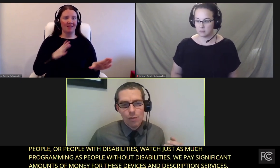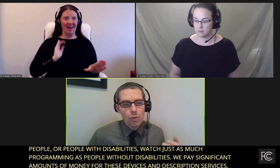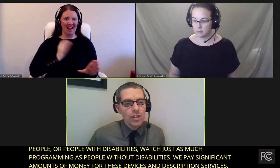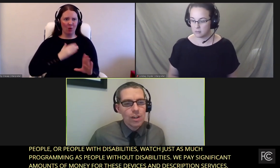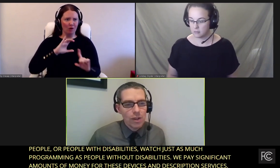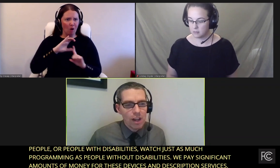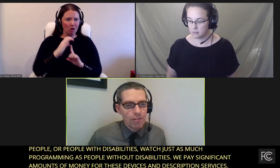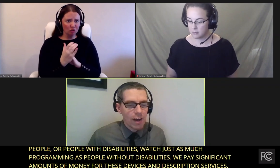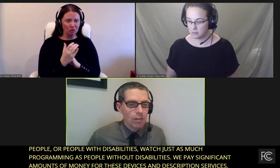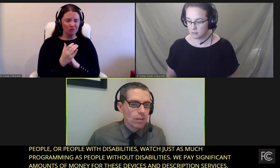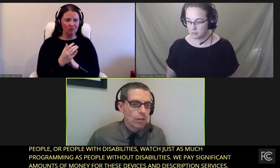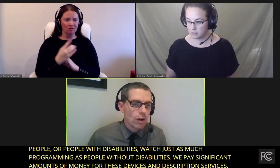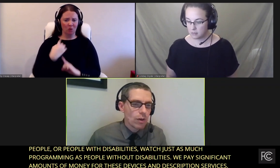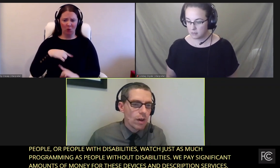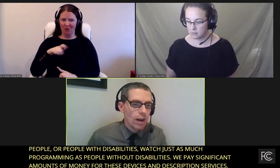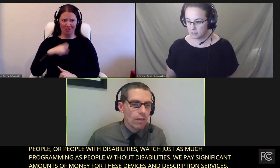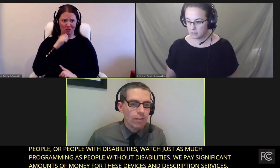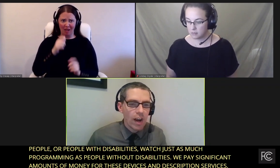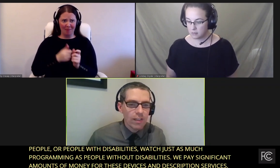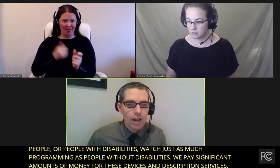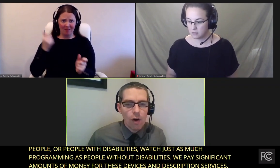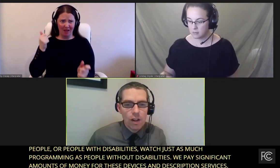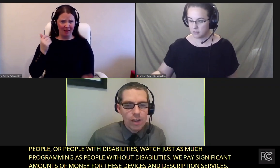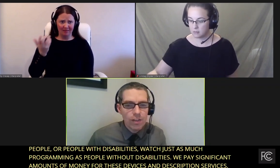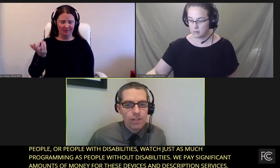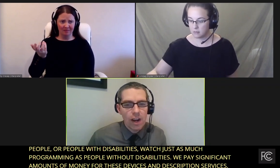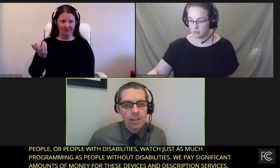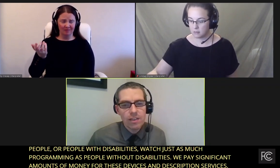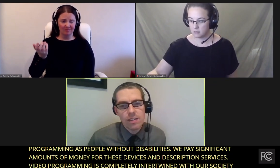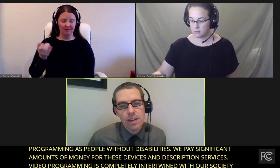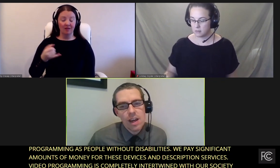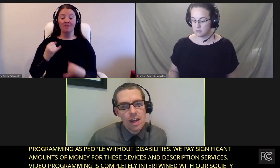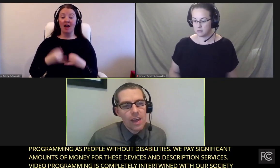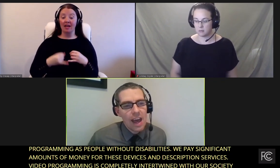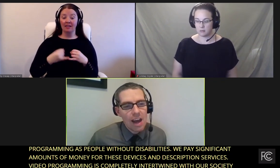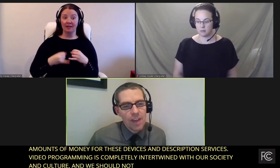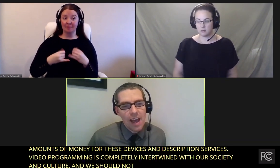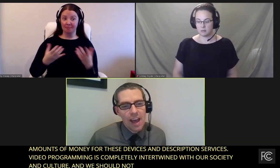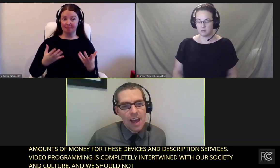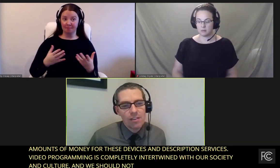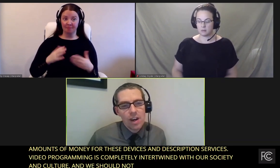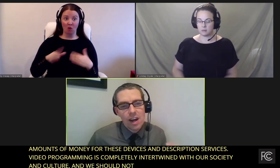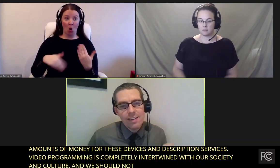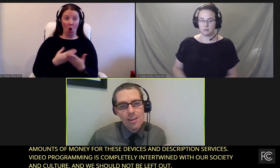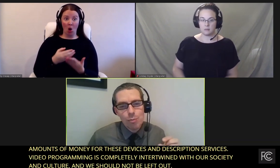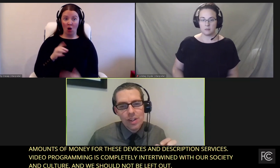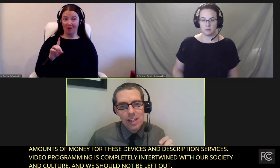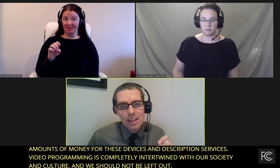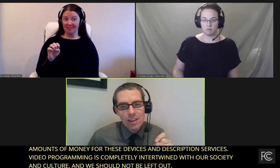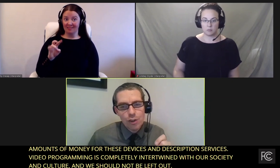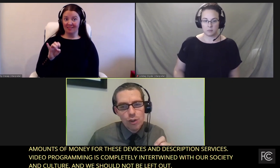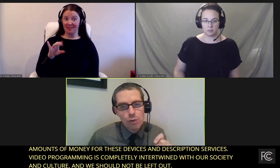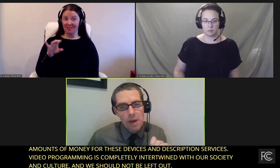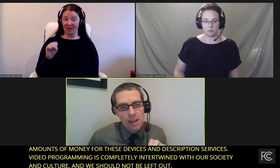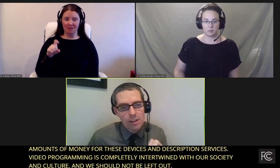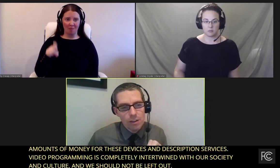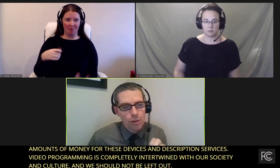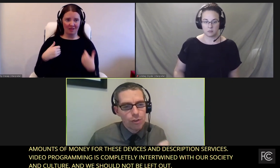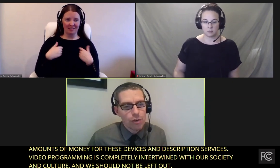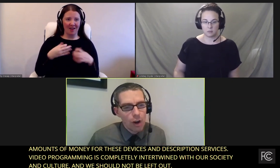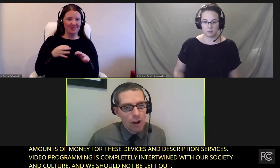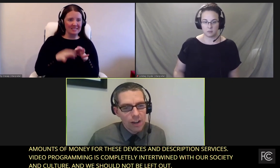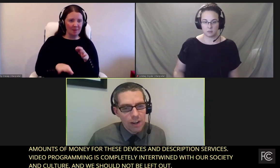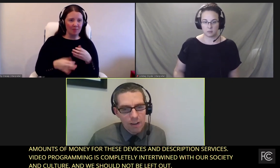And we shouldn't be left out. So finally, all of these devices, they have to have a simple and easy to use